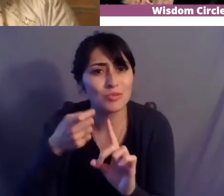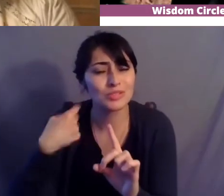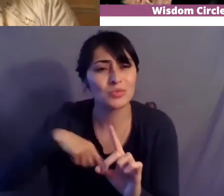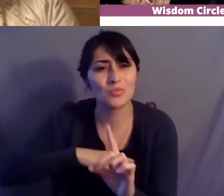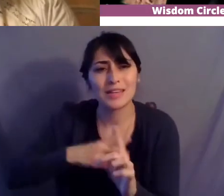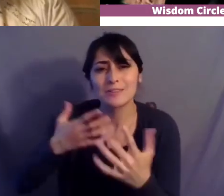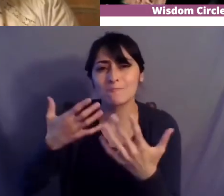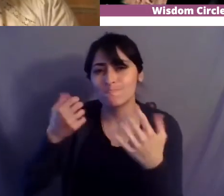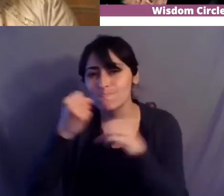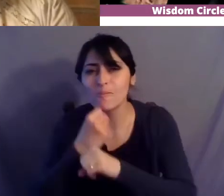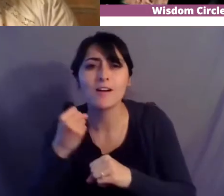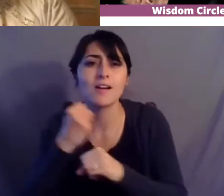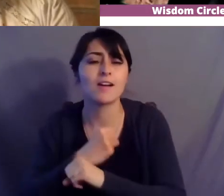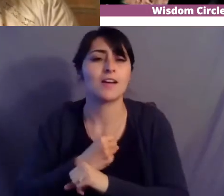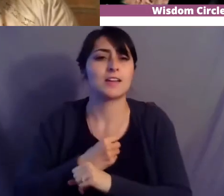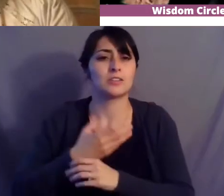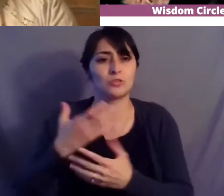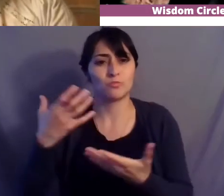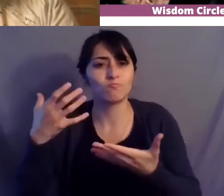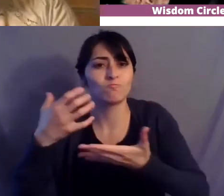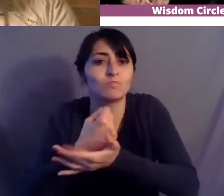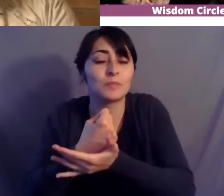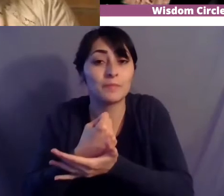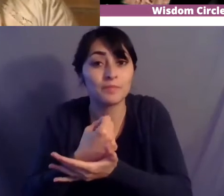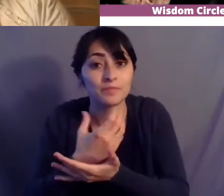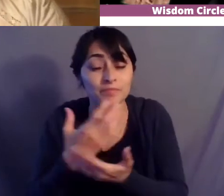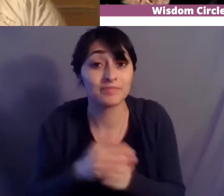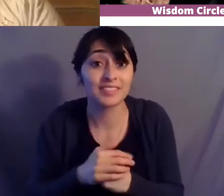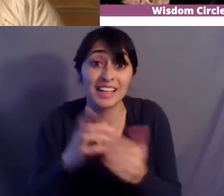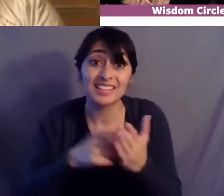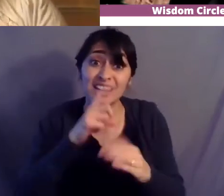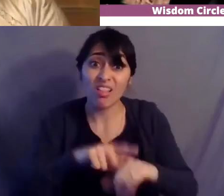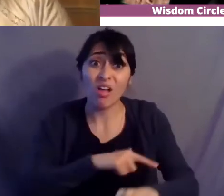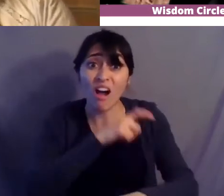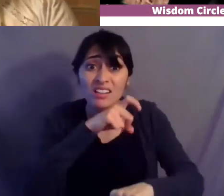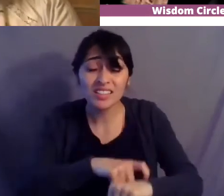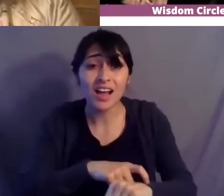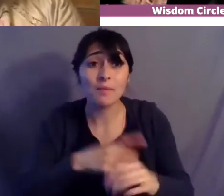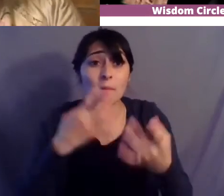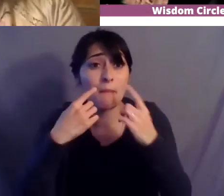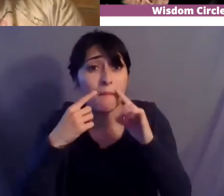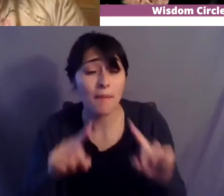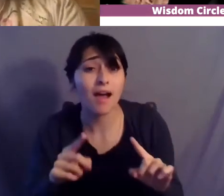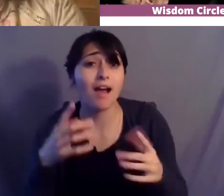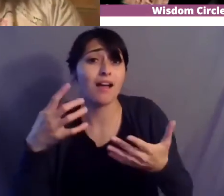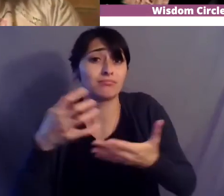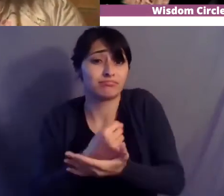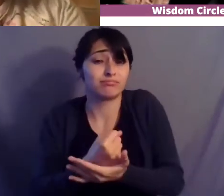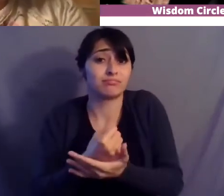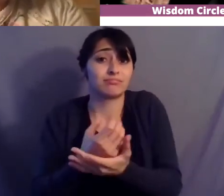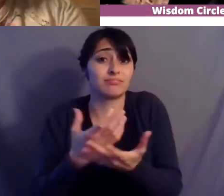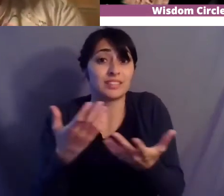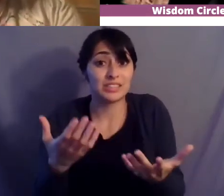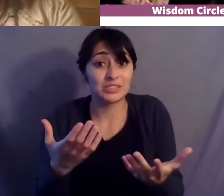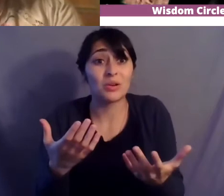for that we also deserve this joy that's taken me a very long time to get to um a very long time to get to